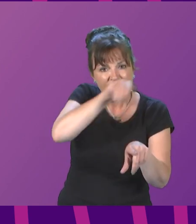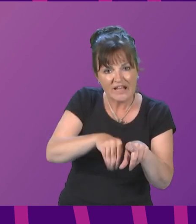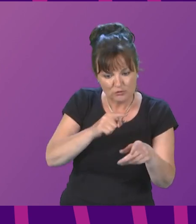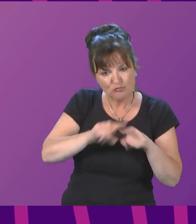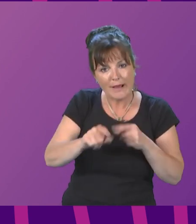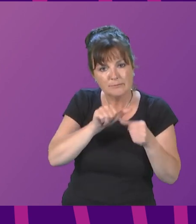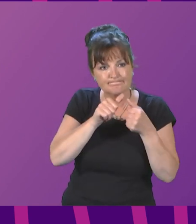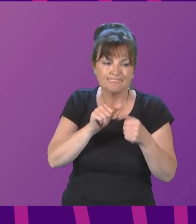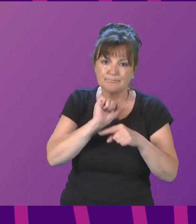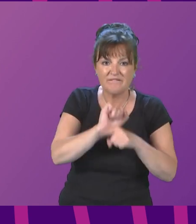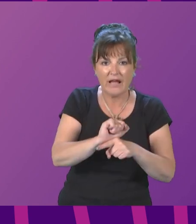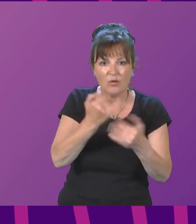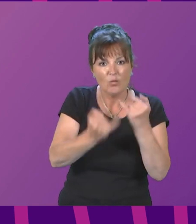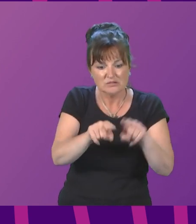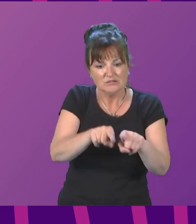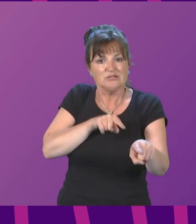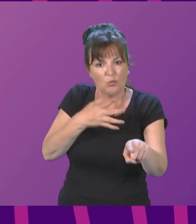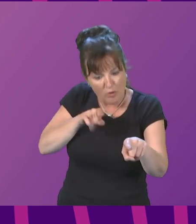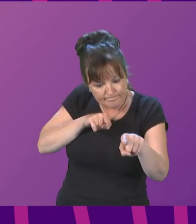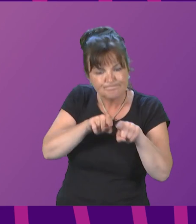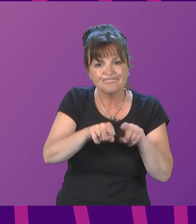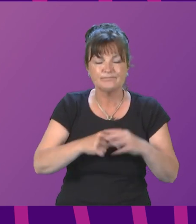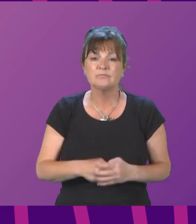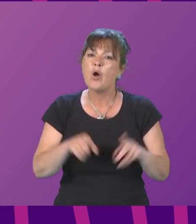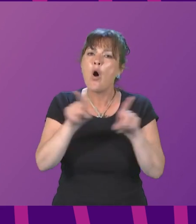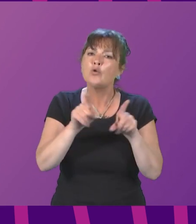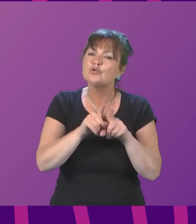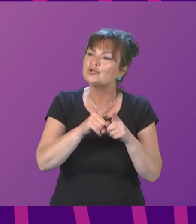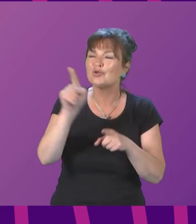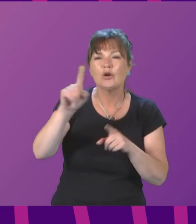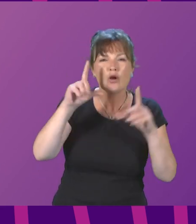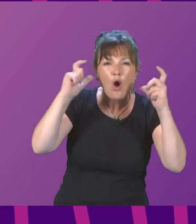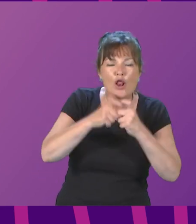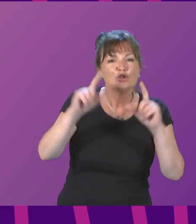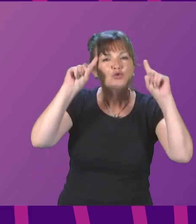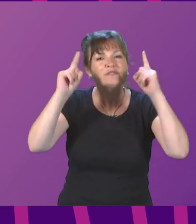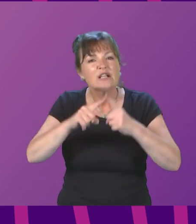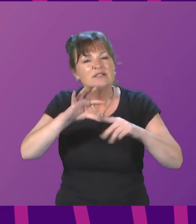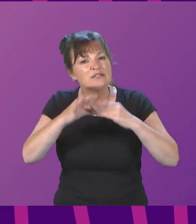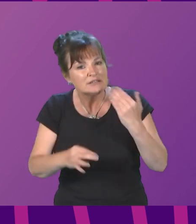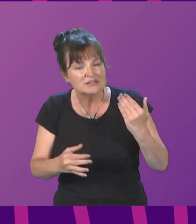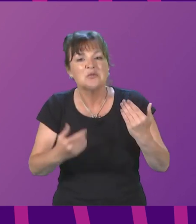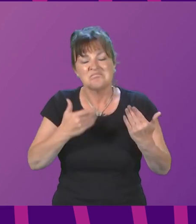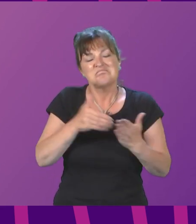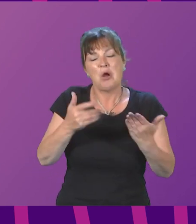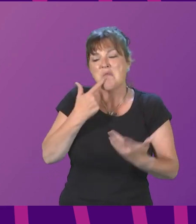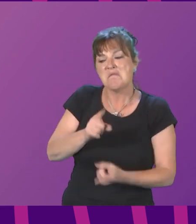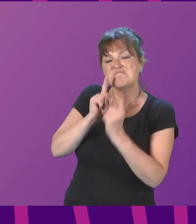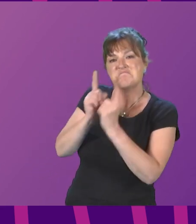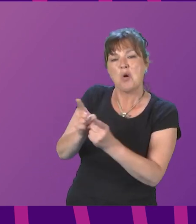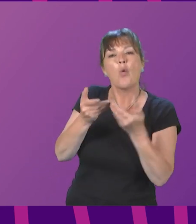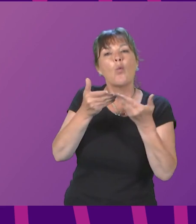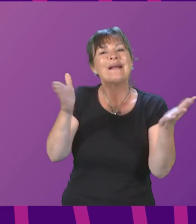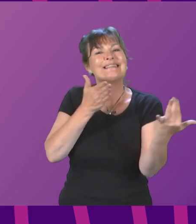met the initial target for widening access to higher education, we will now appoint a new widening access commissioner